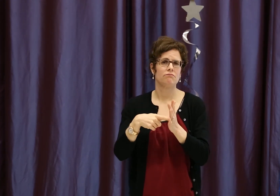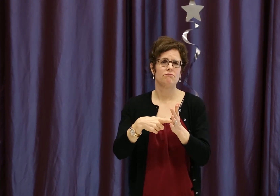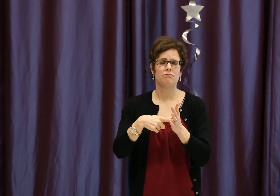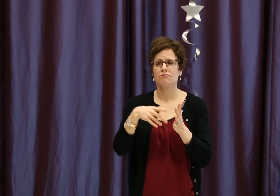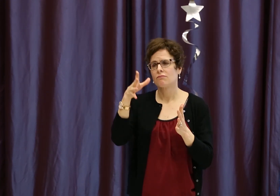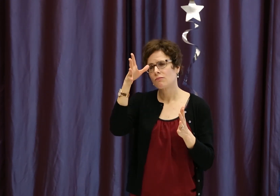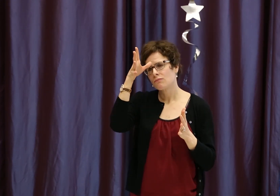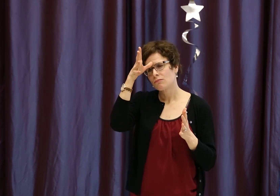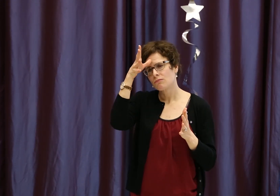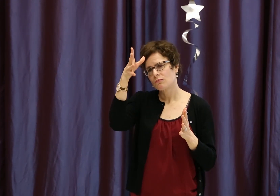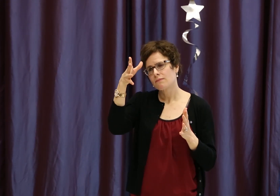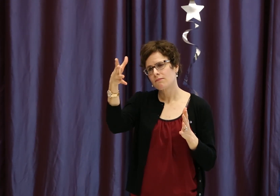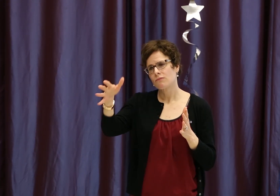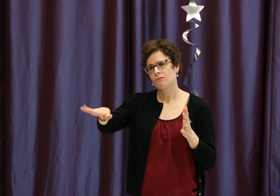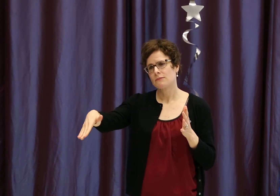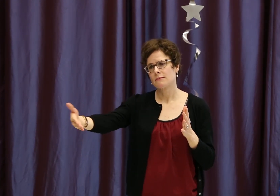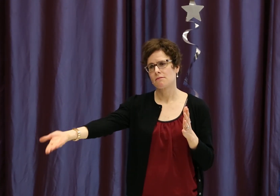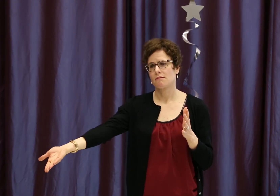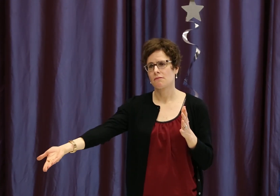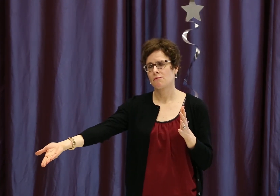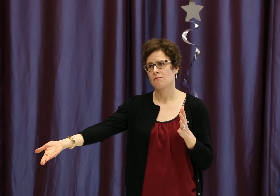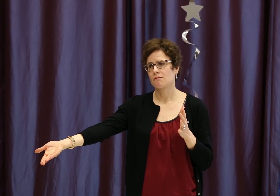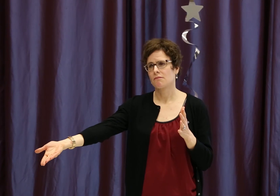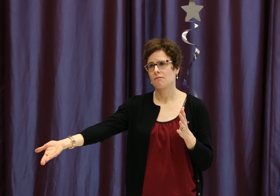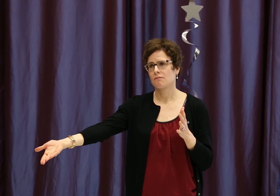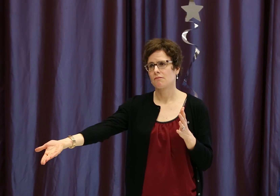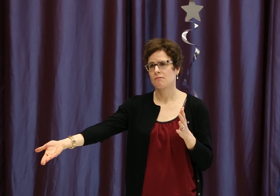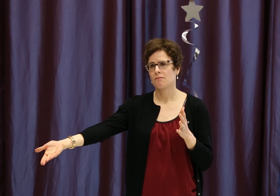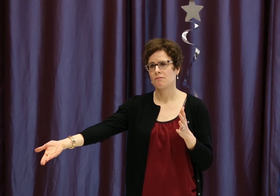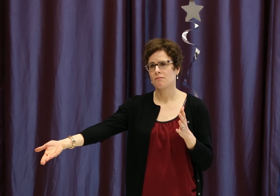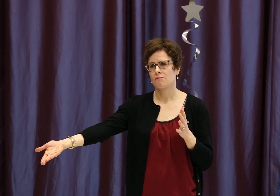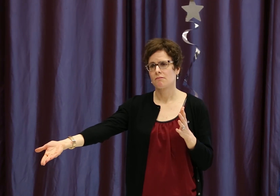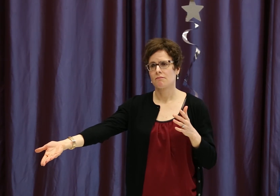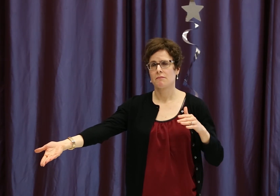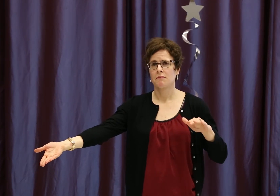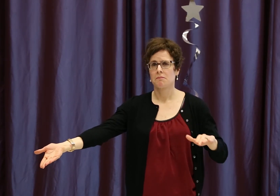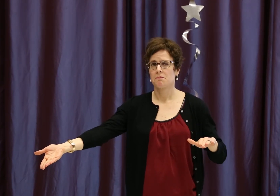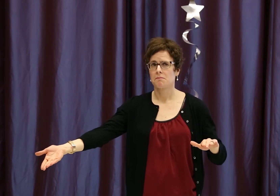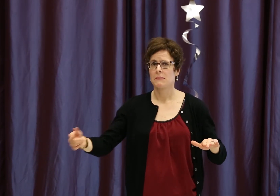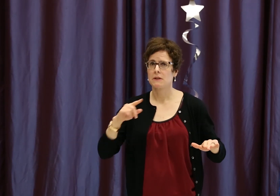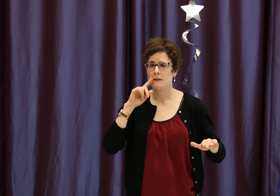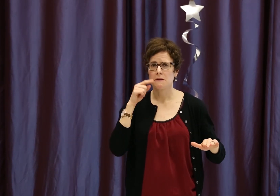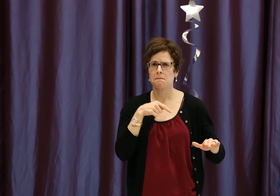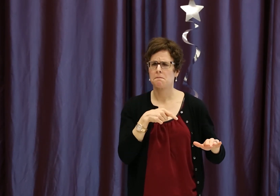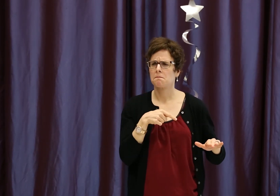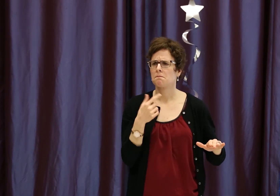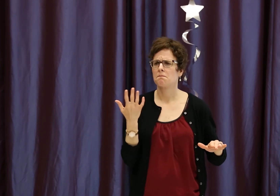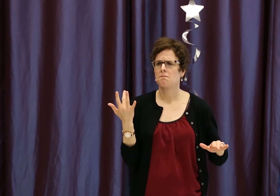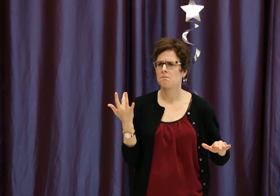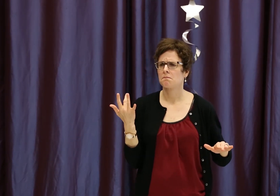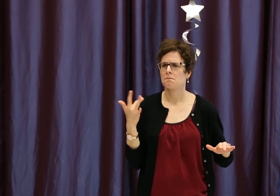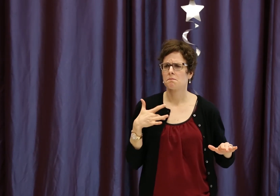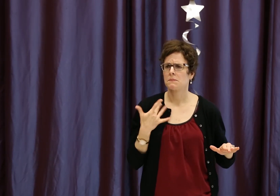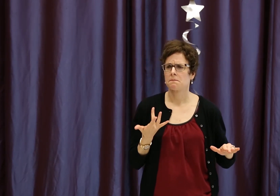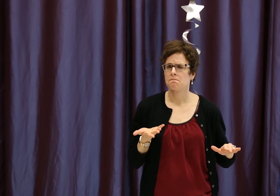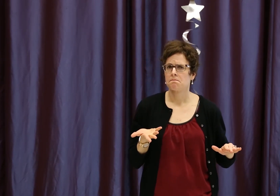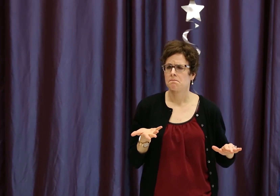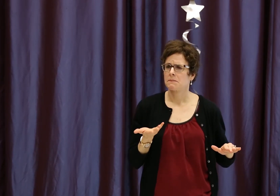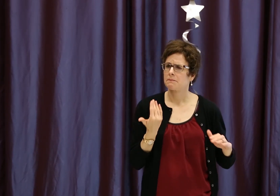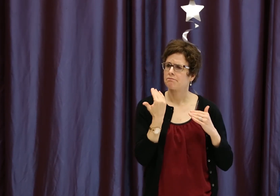So, for example, let's say your grandfather passed away, and you have a deaf child, and